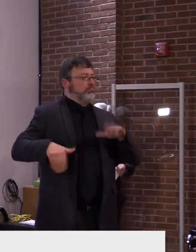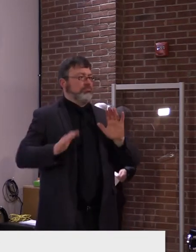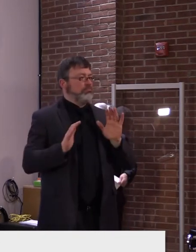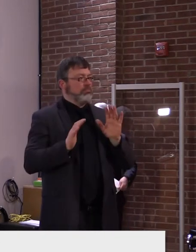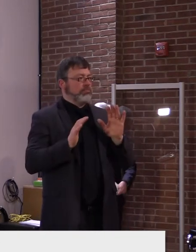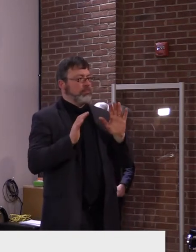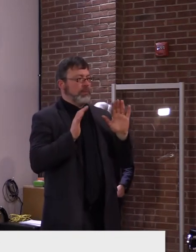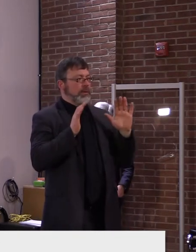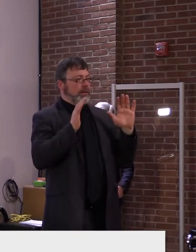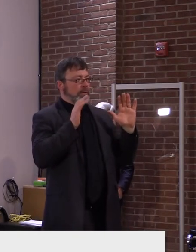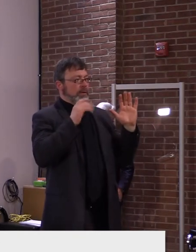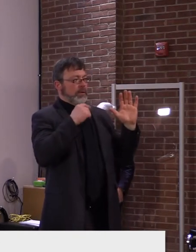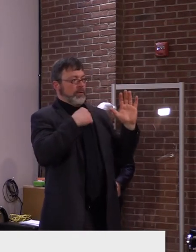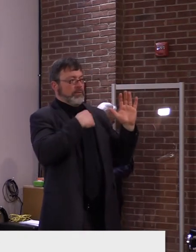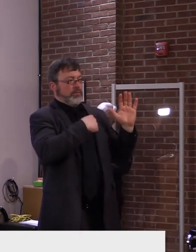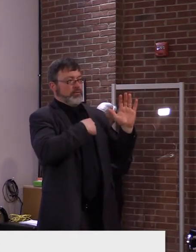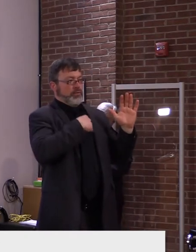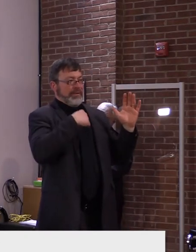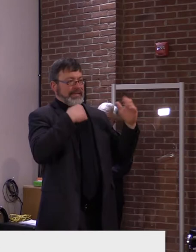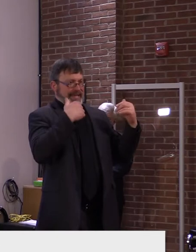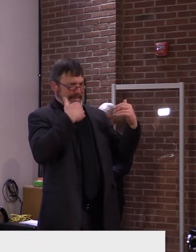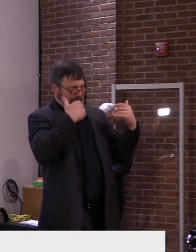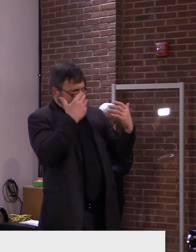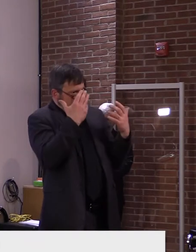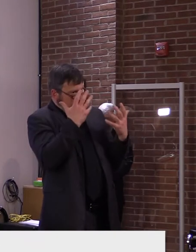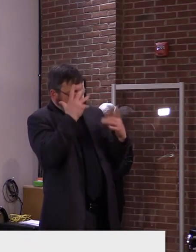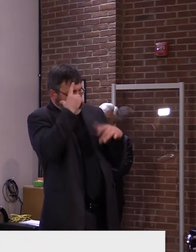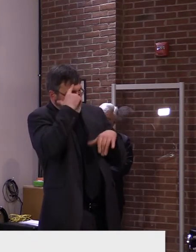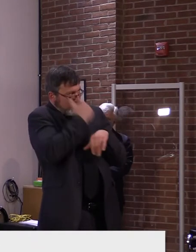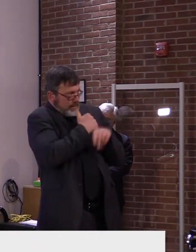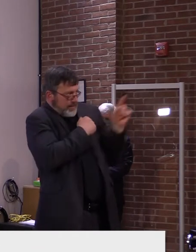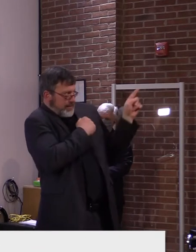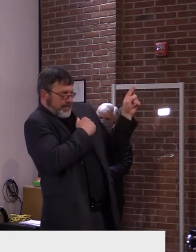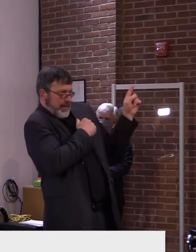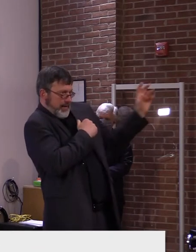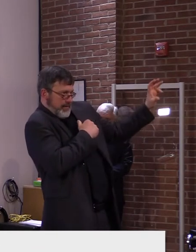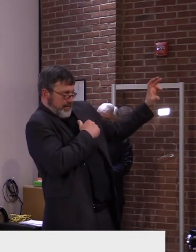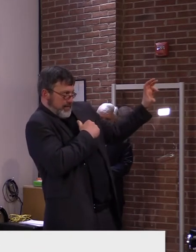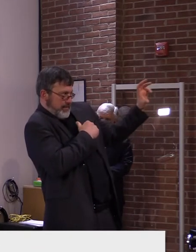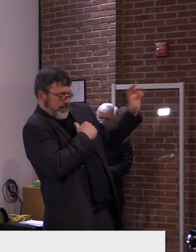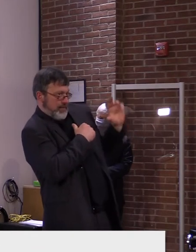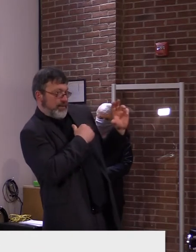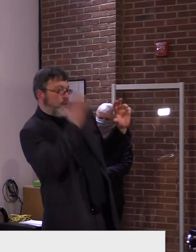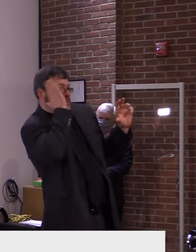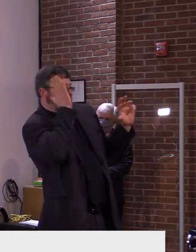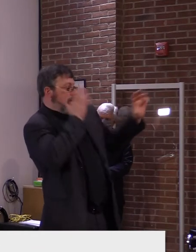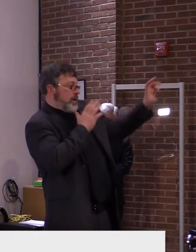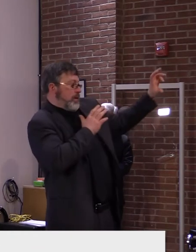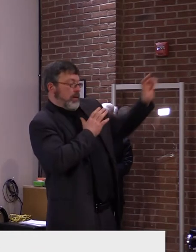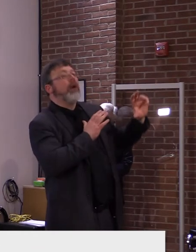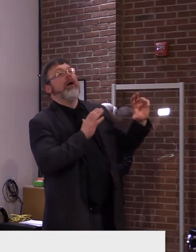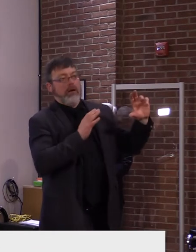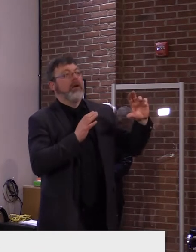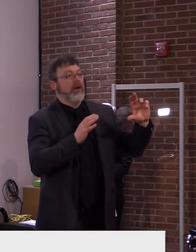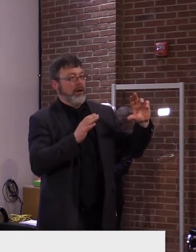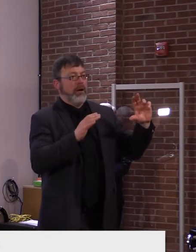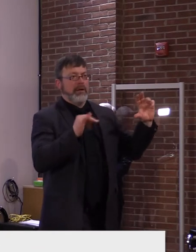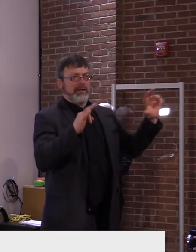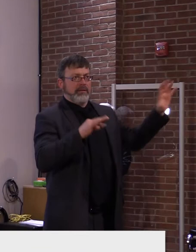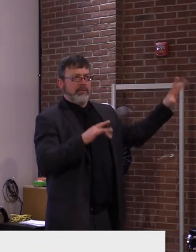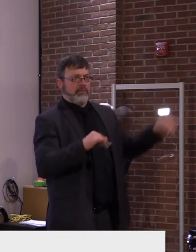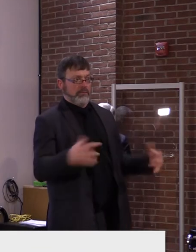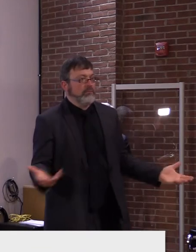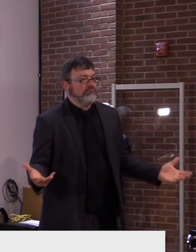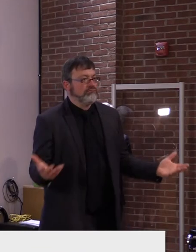uh, into our economy that's helped us. Uh, the, the trick is, uh, to make sure that we come out of this when the,